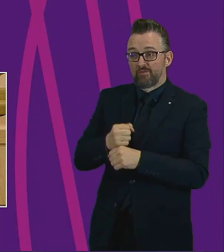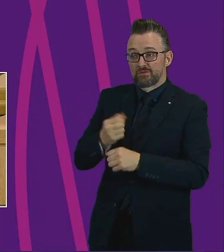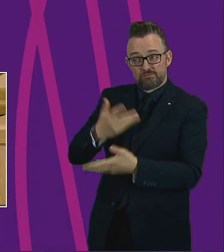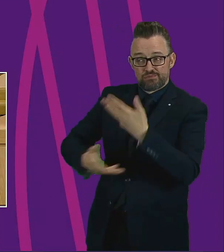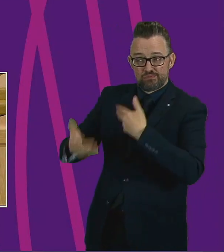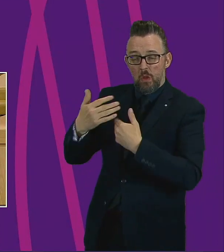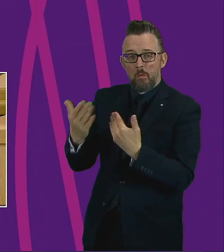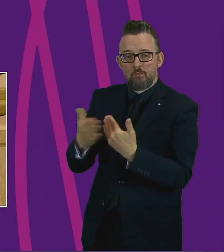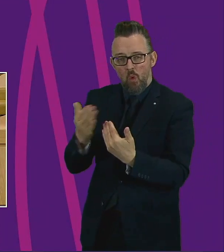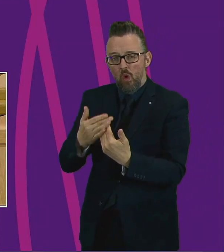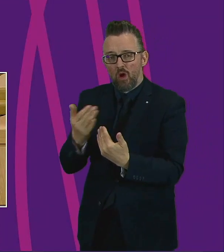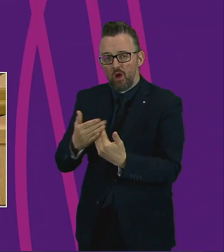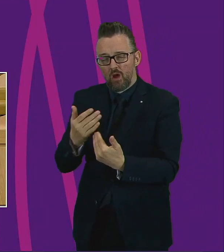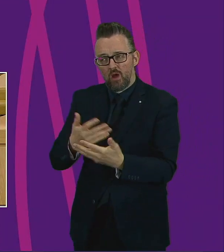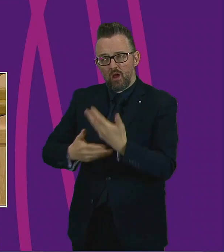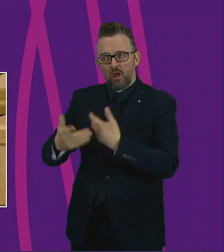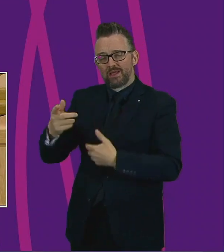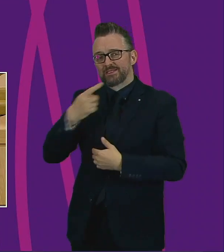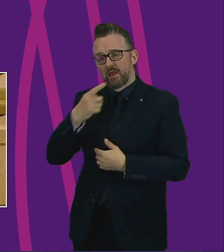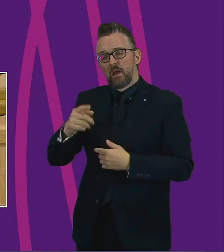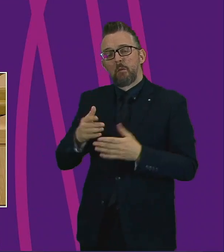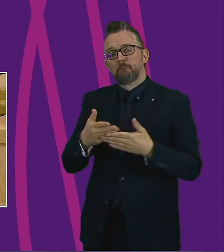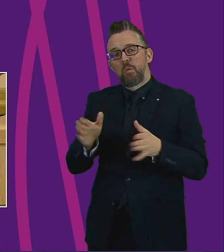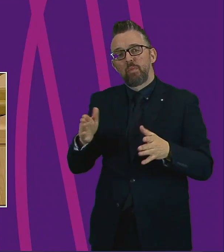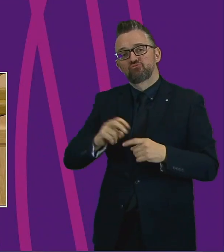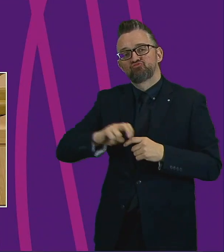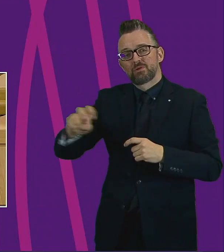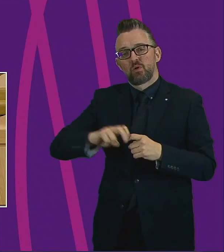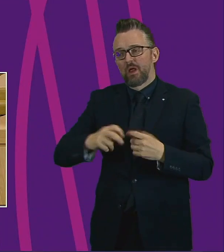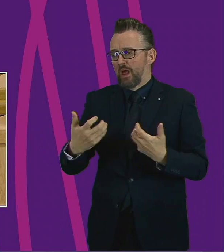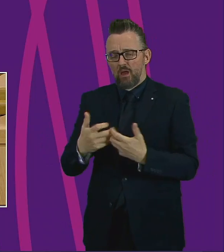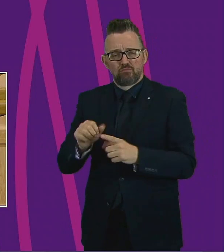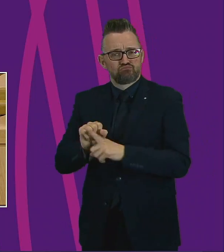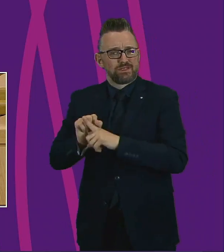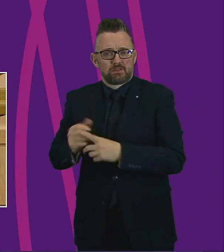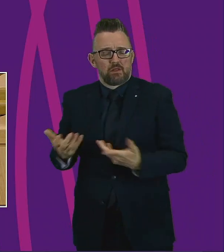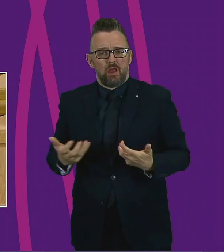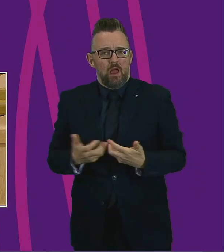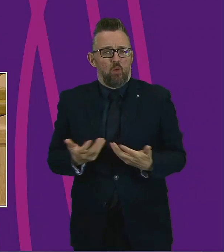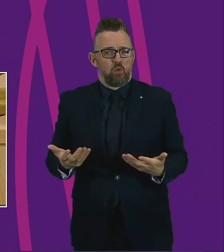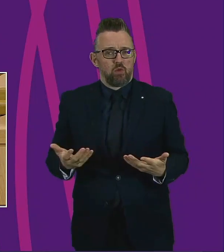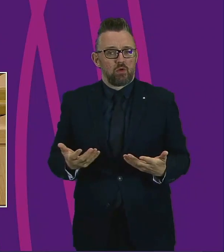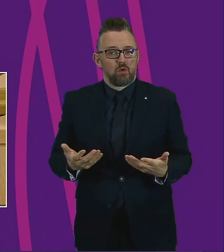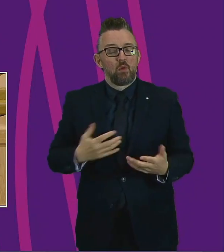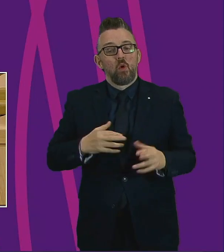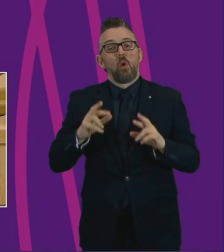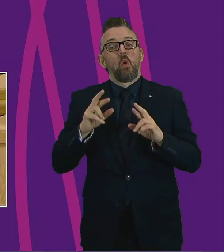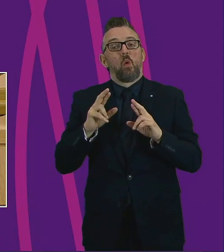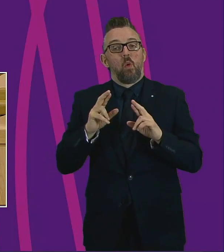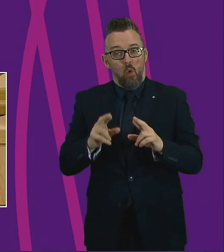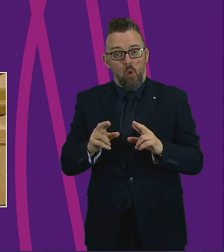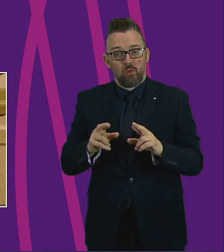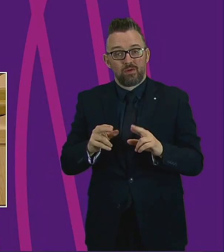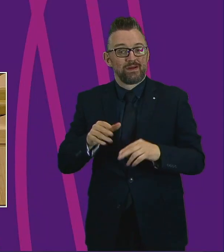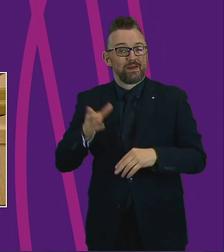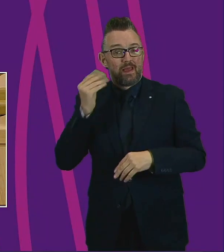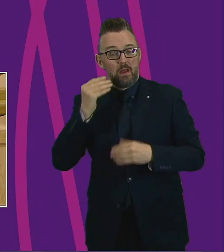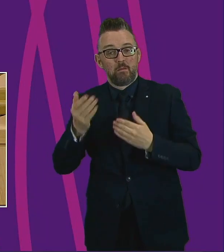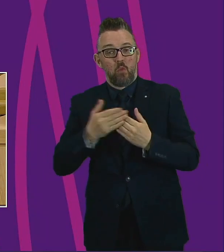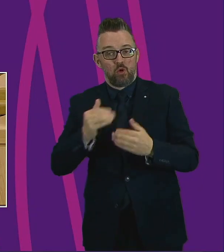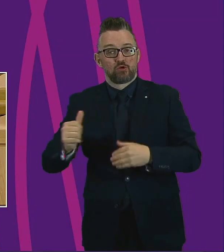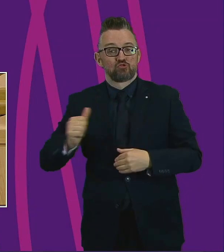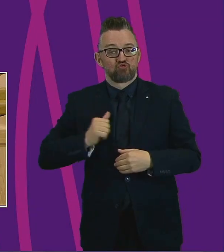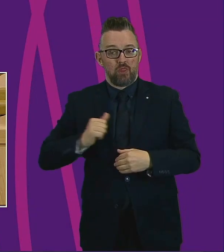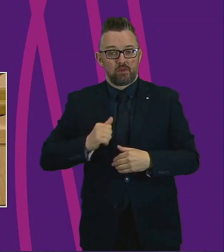how it intends to protect public transport networks in Scotland. And I hope we will do here more shortly.